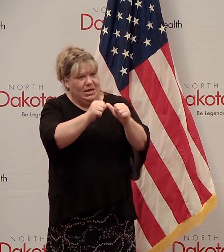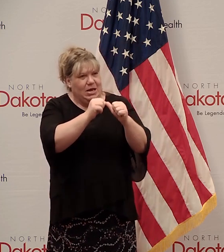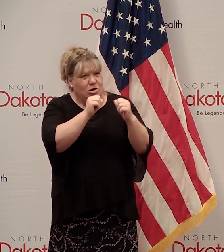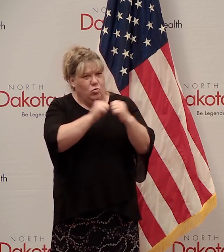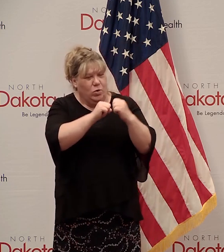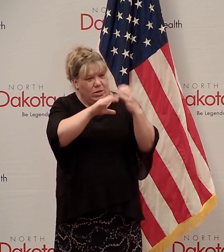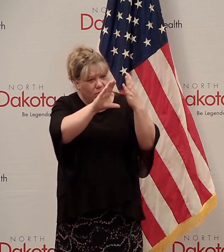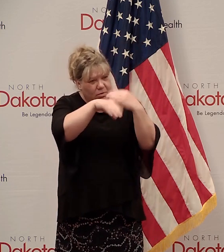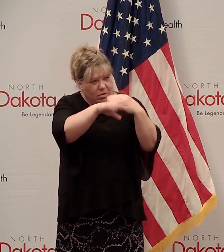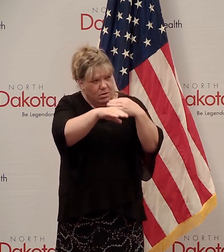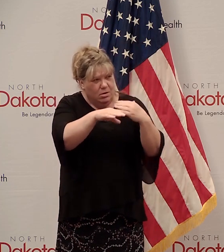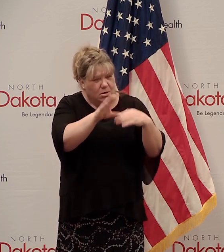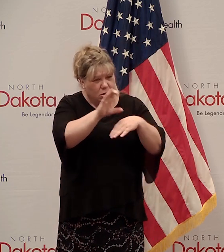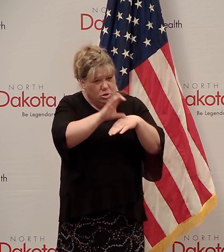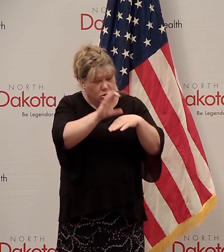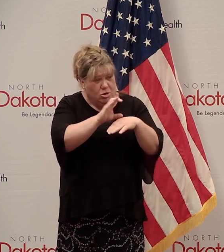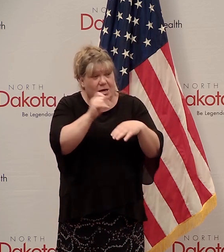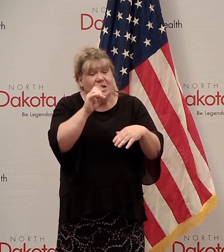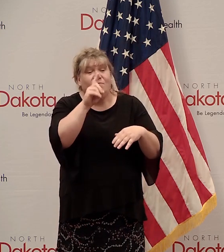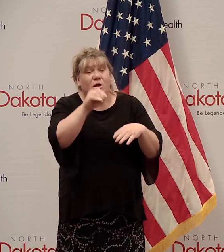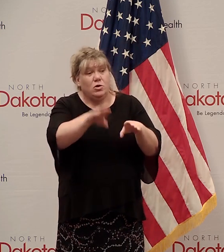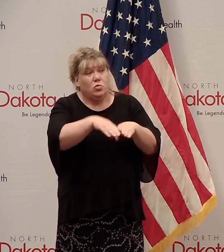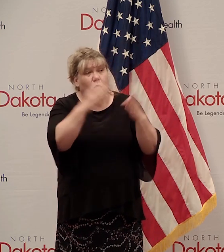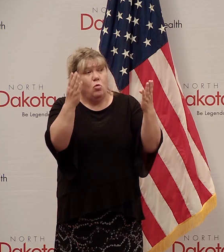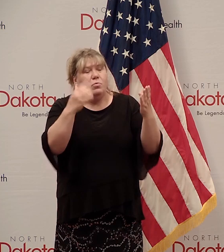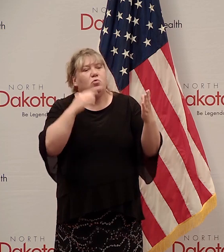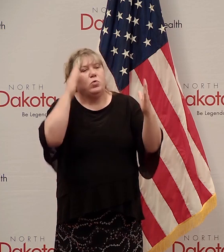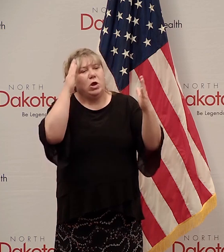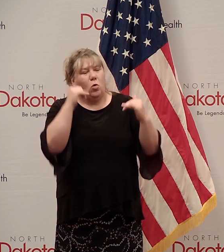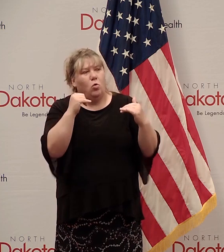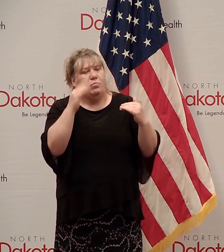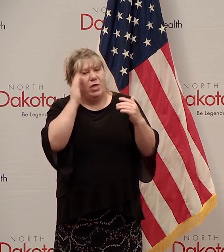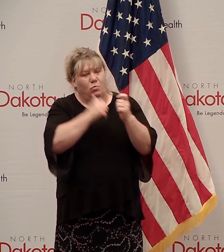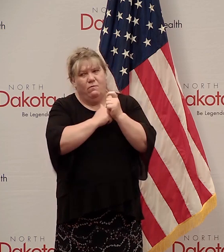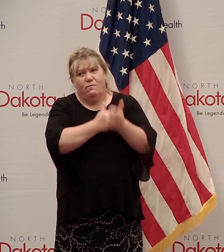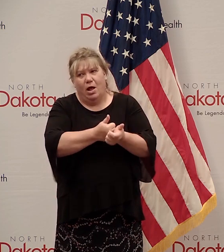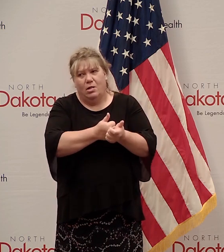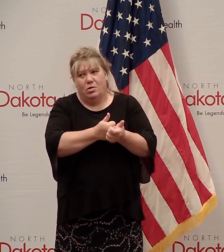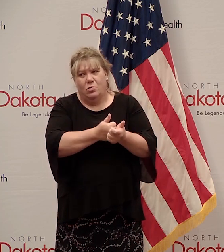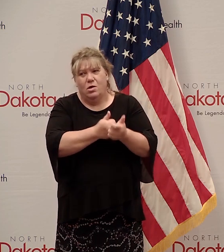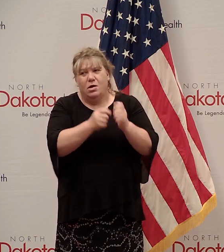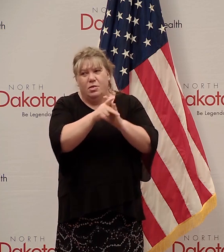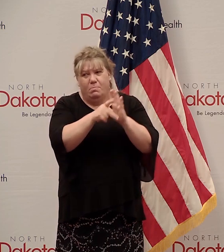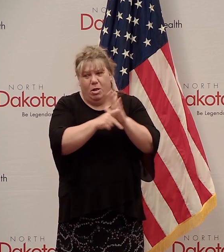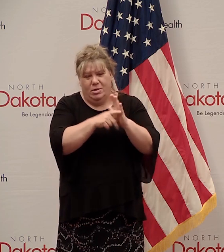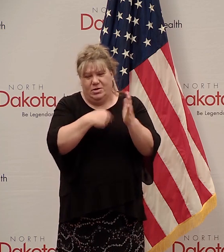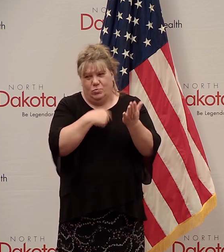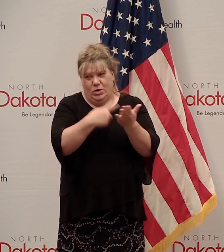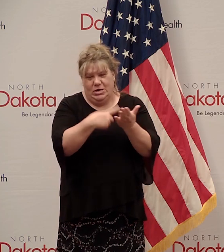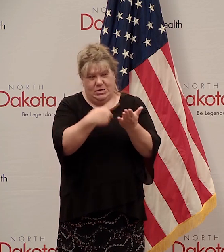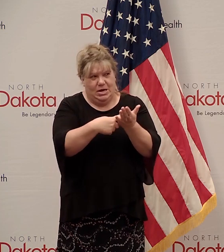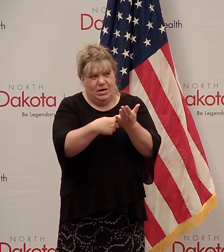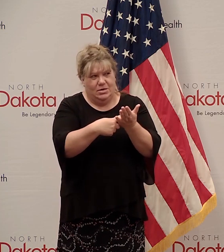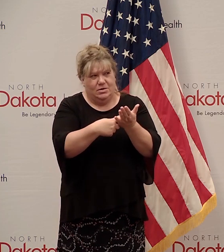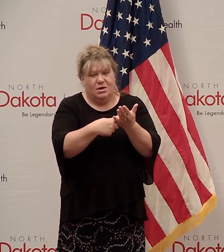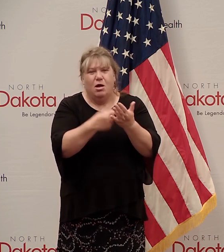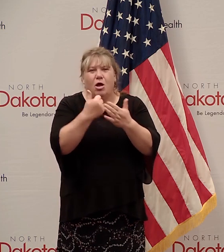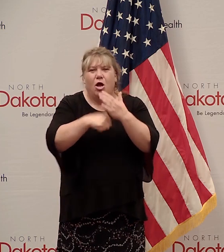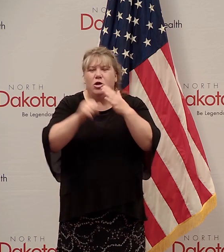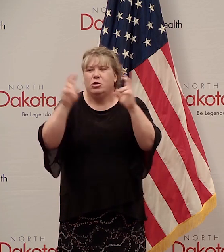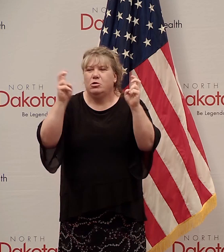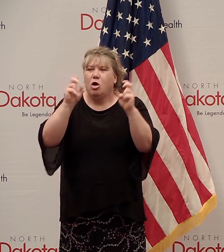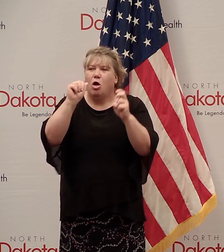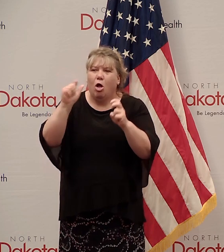online. If they do open, we would hope that they would follow the guidelines that we talked about for under all businesses.